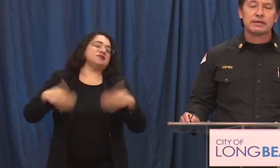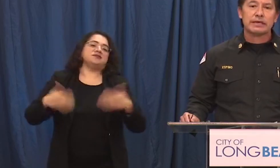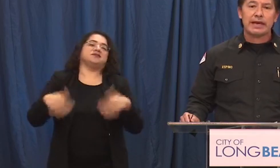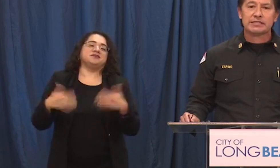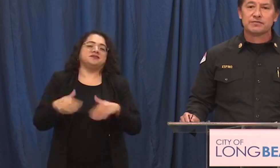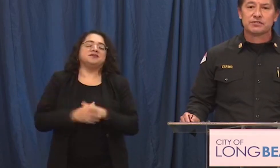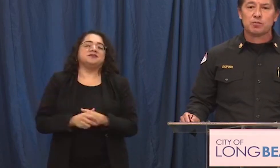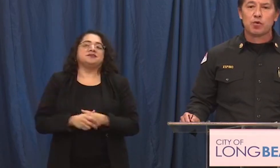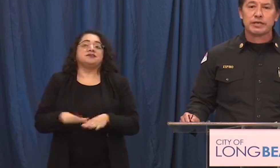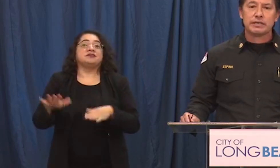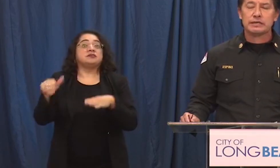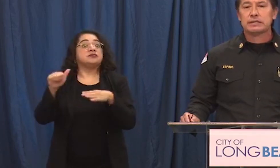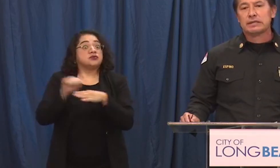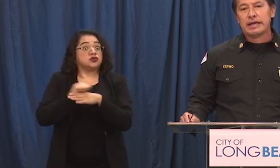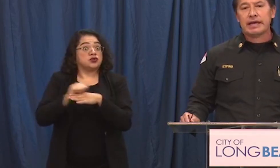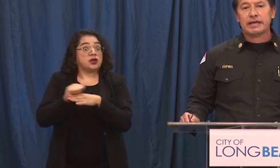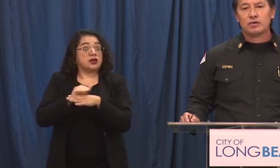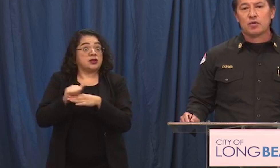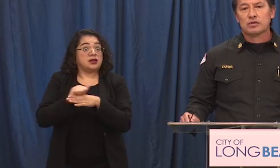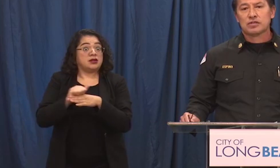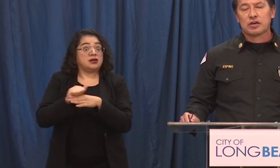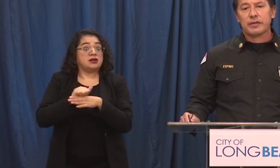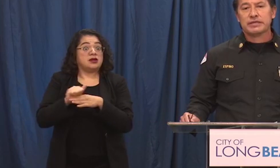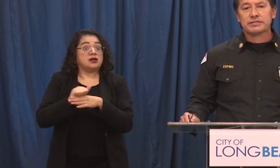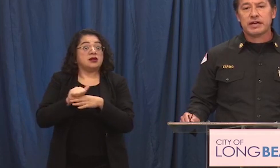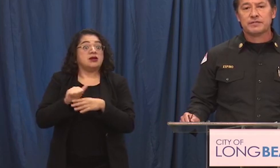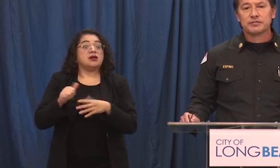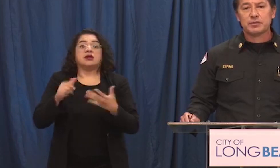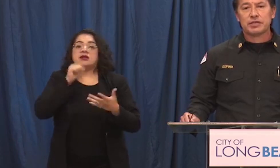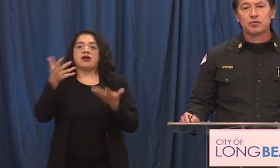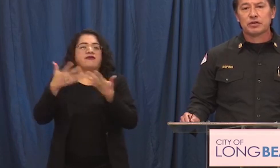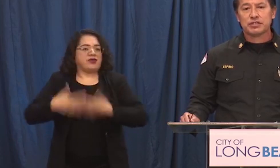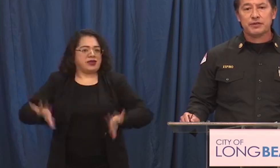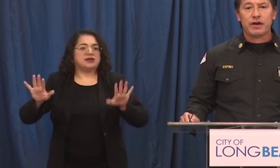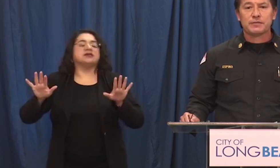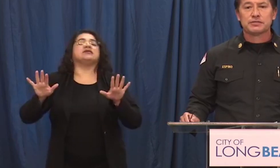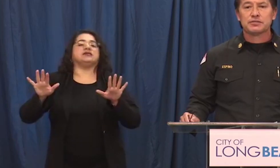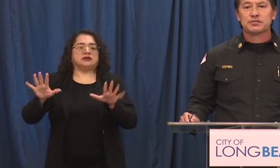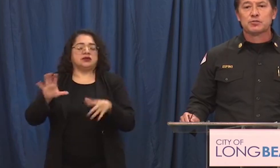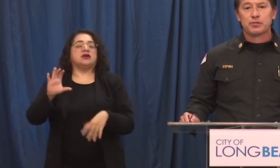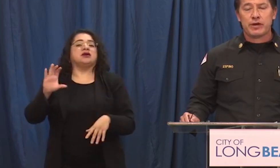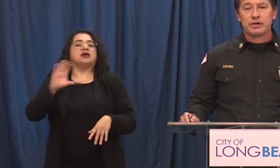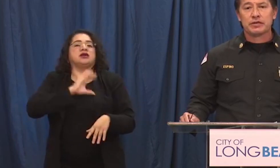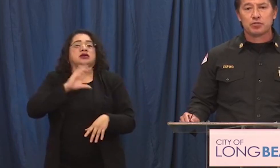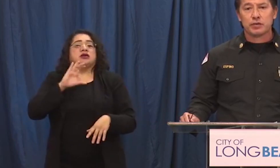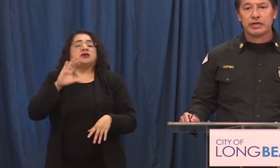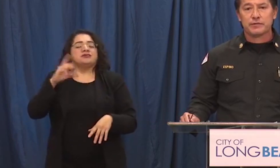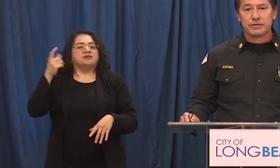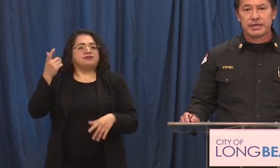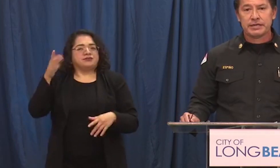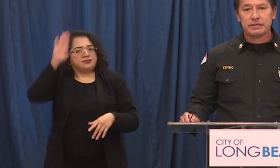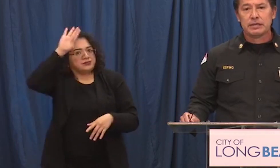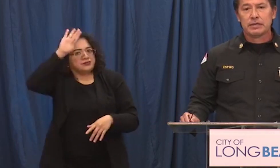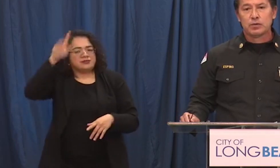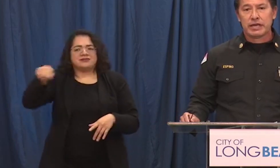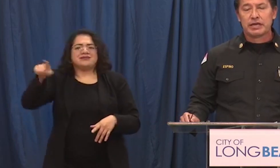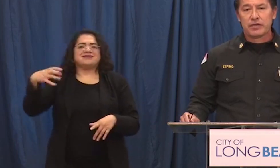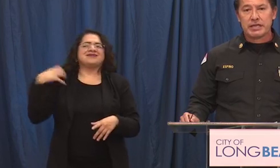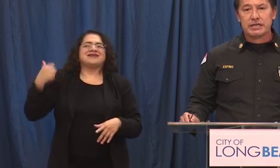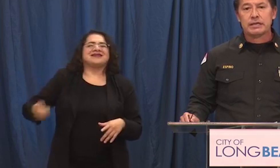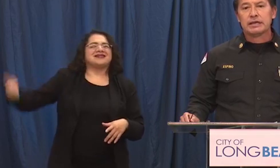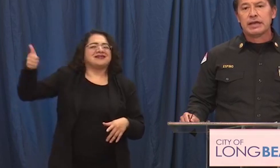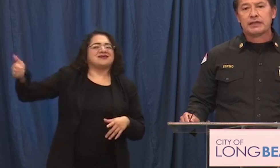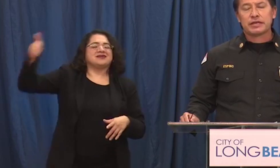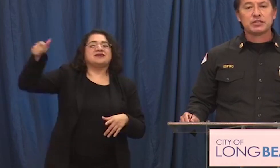stopped as of this morning at headquarters our command staff is meeting with our chief officers they're preparing another plan for today we're